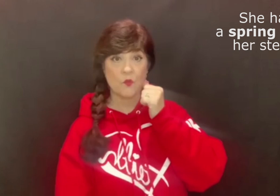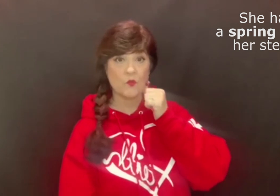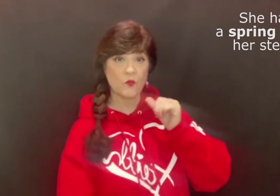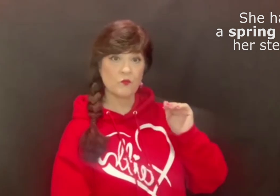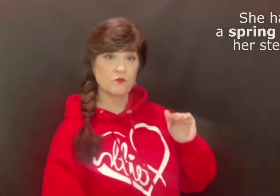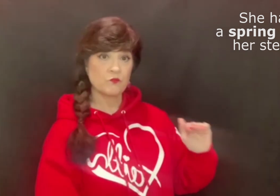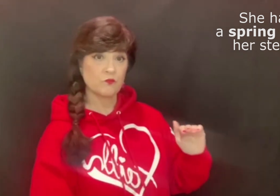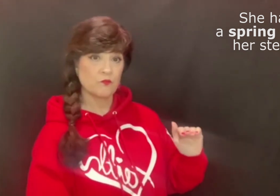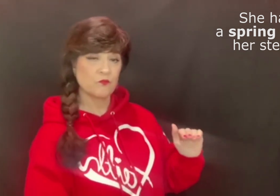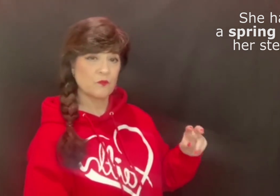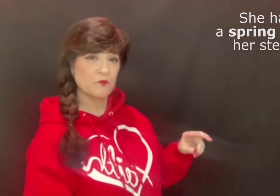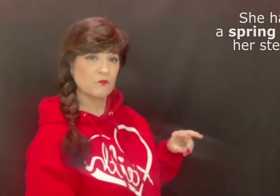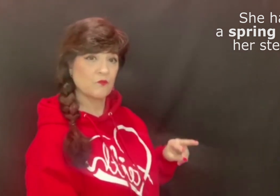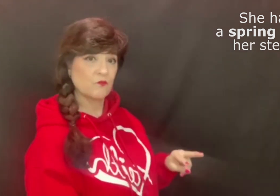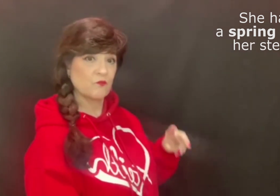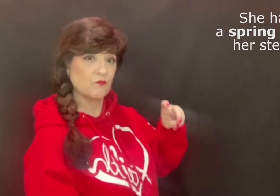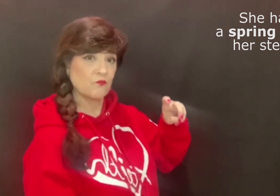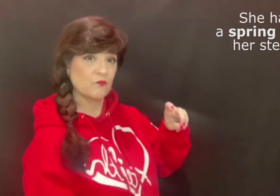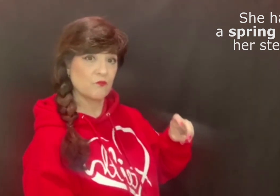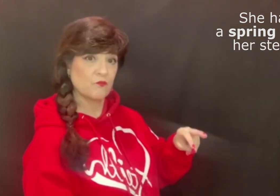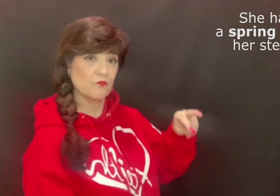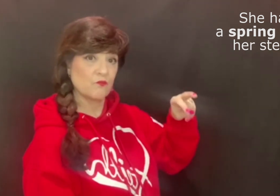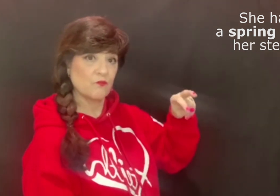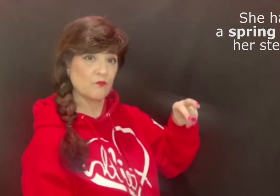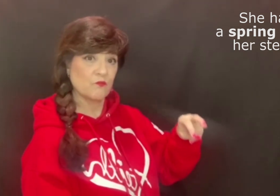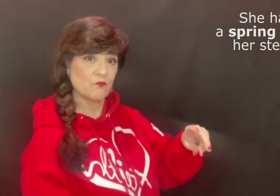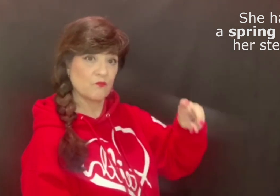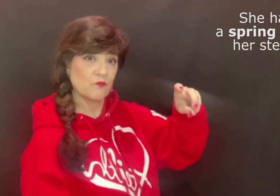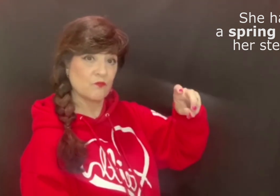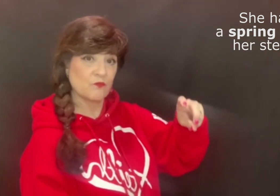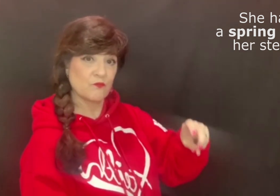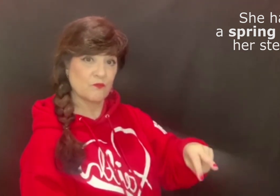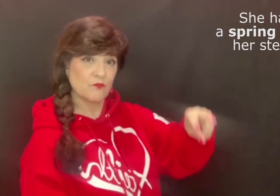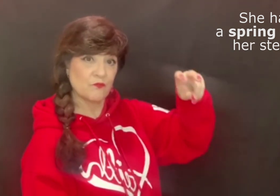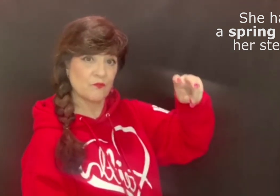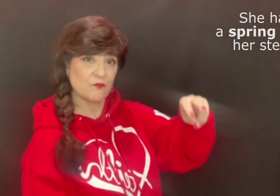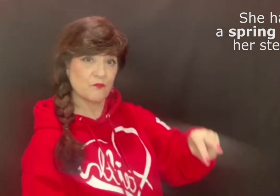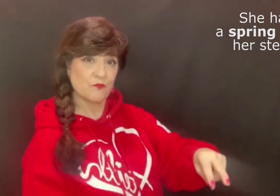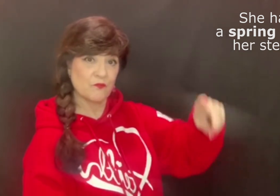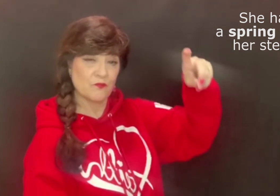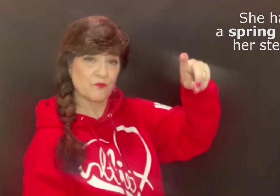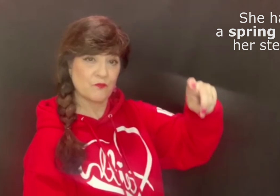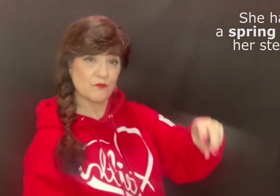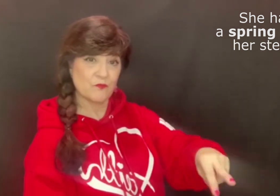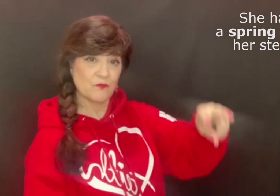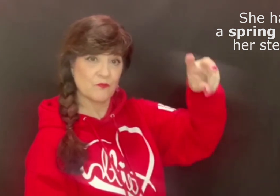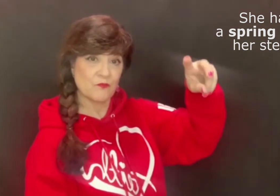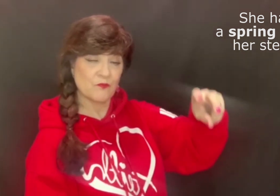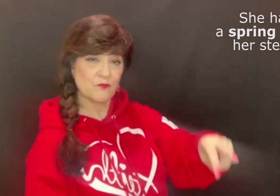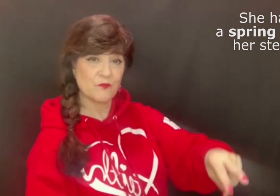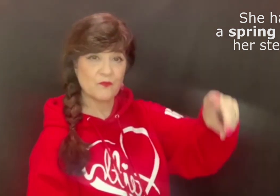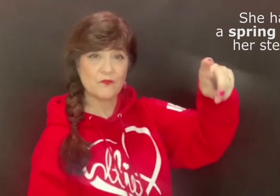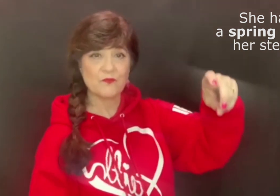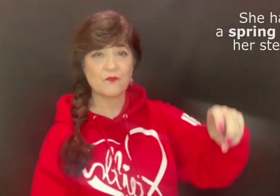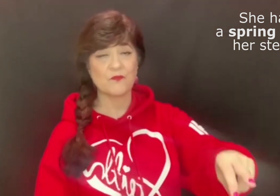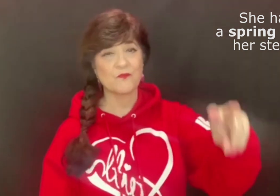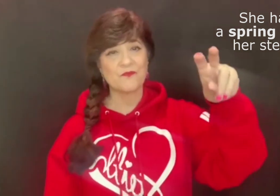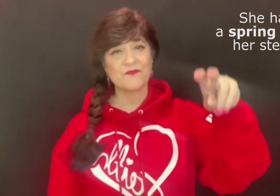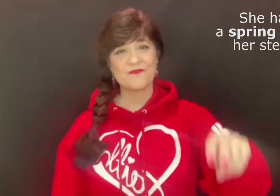Outside, in a grassy area, you can tell that this girl is so happy by the spring in her